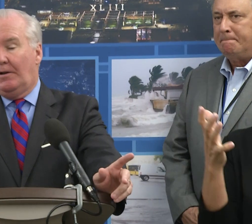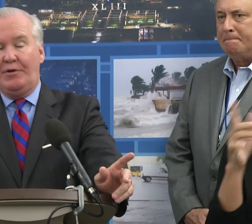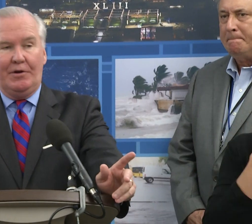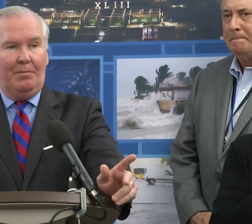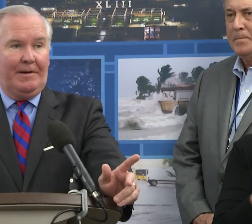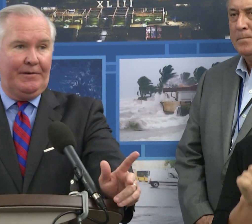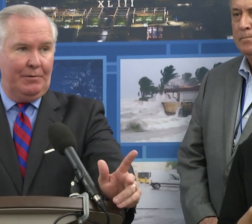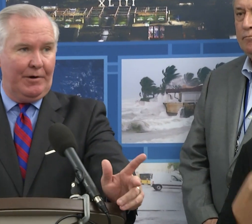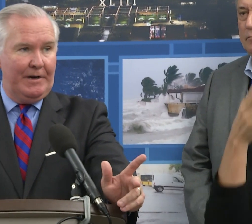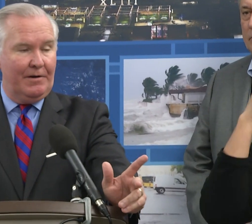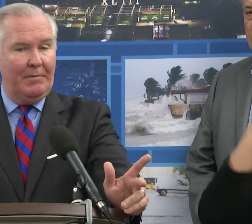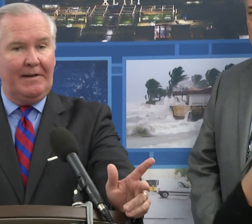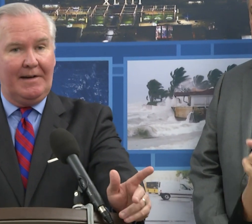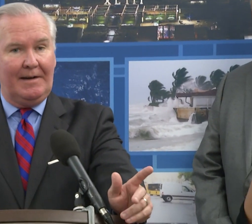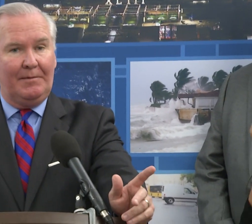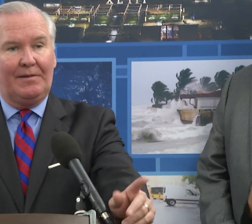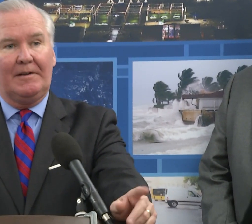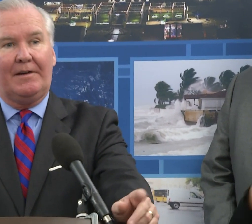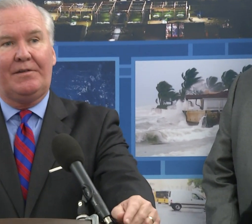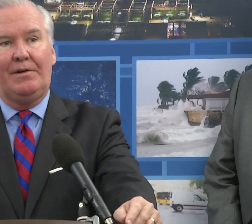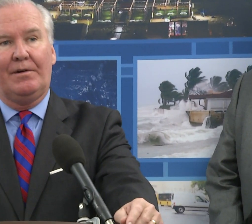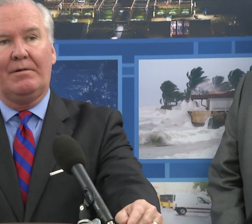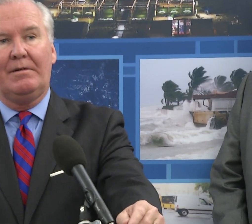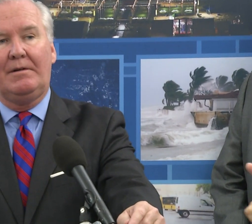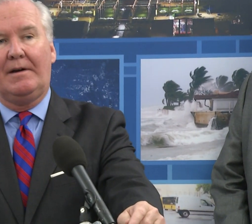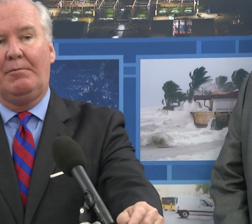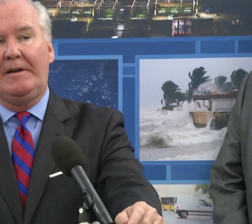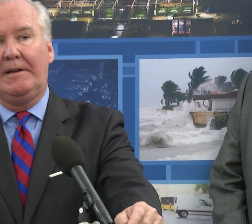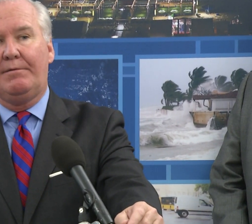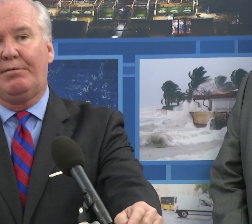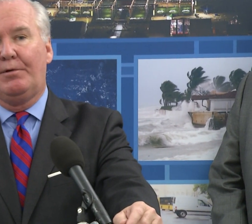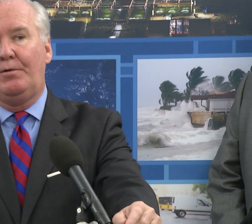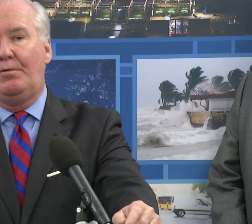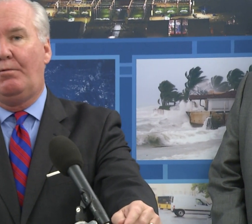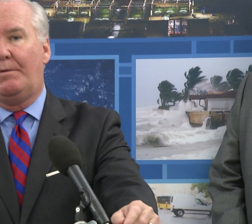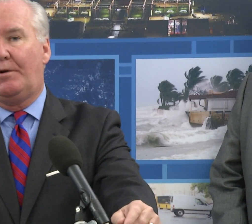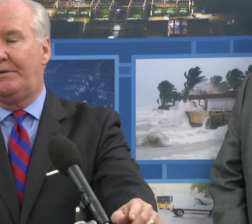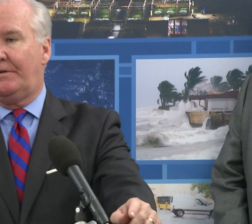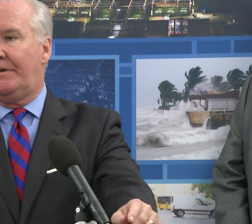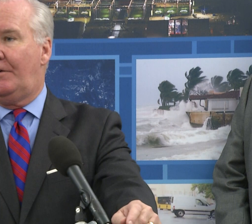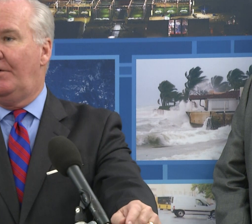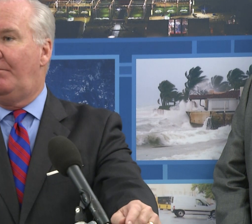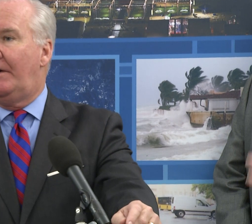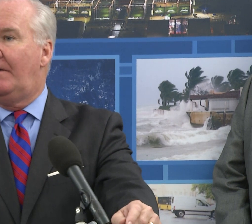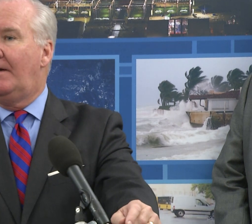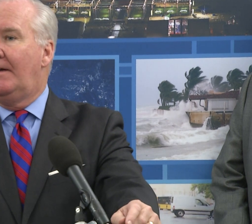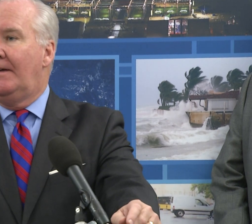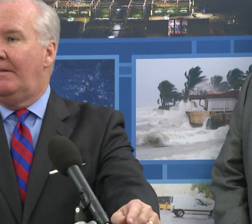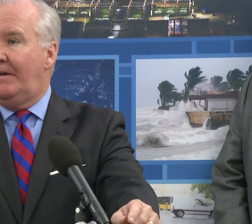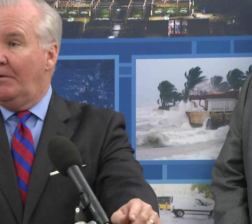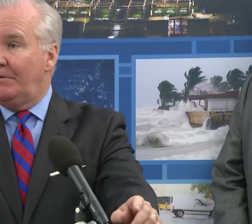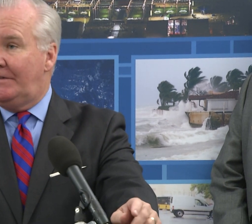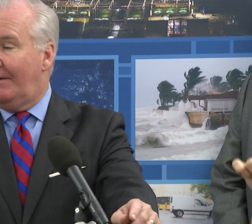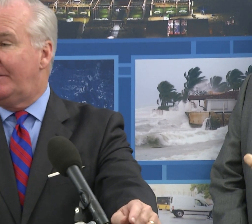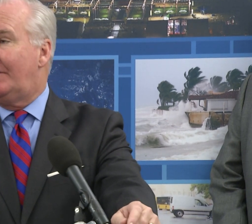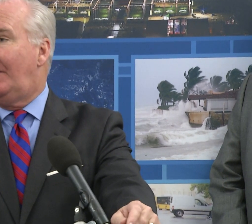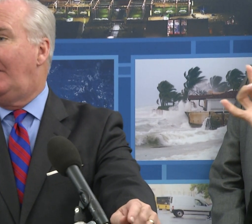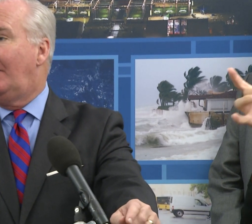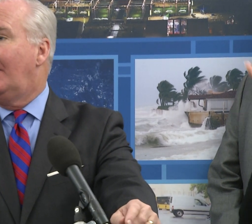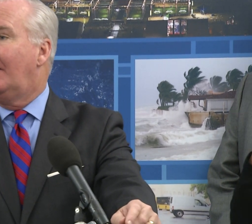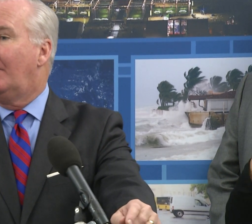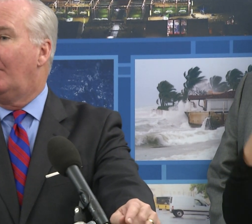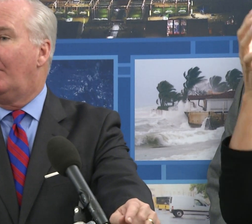As all of you know, because you were here many times last year, we lived through what potentially could have been the most